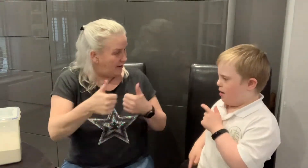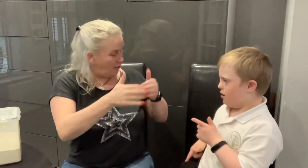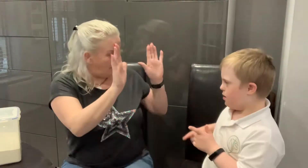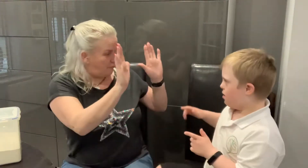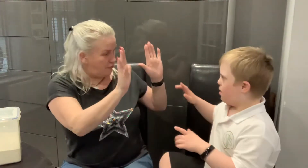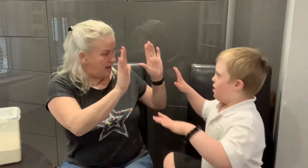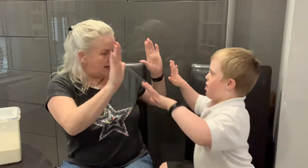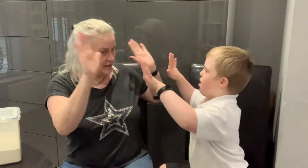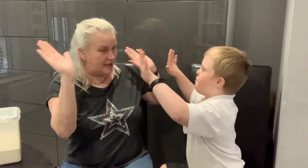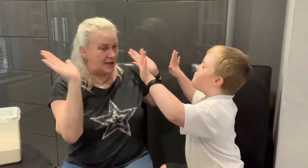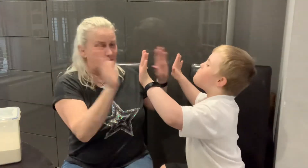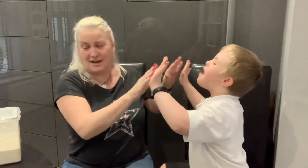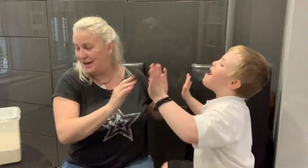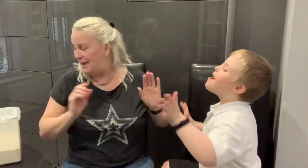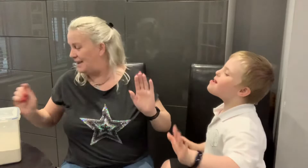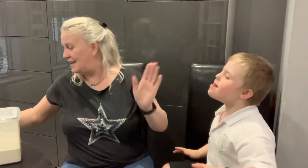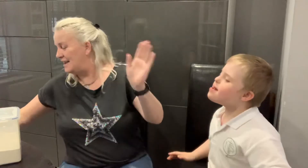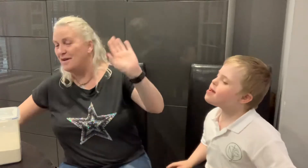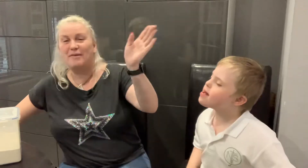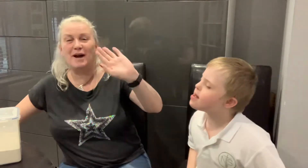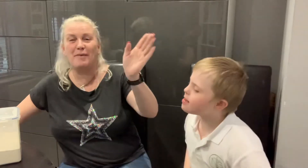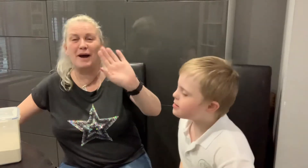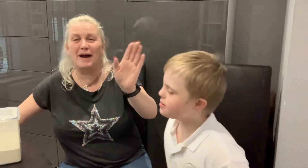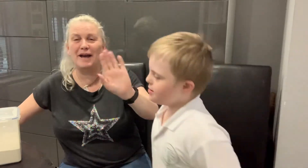Brilliant, dude! Bye! Bye-bye! Bye!